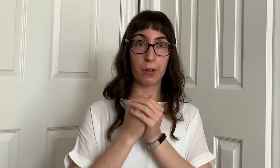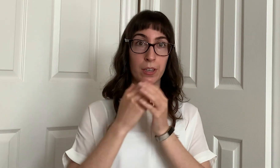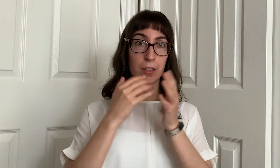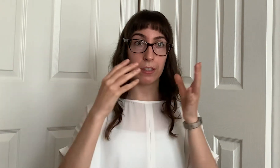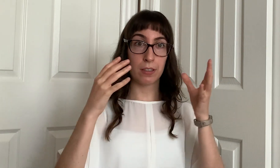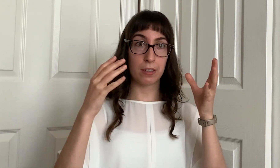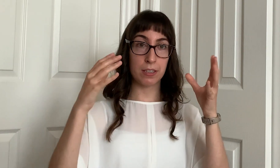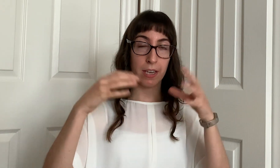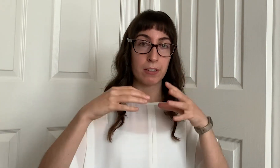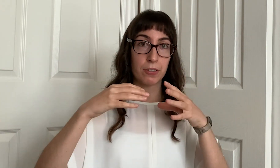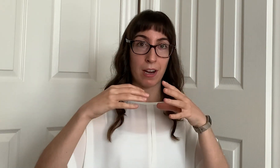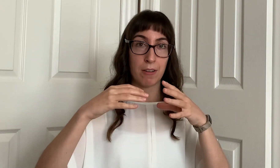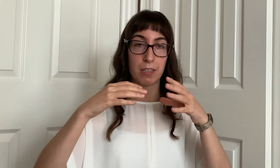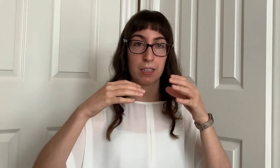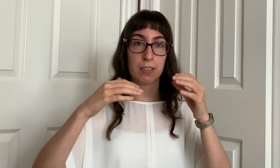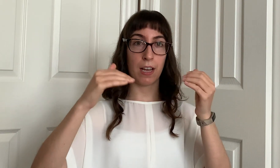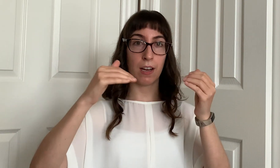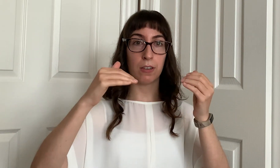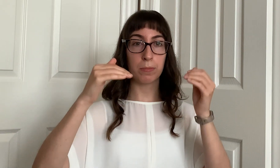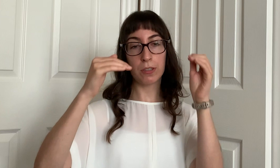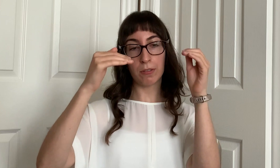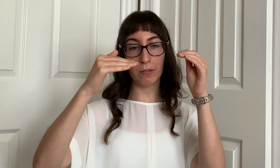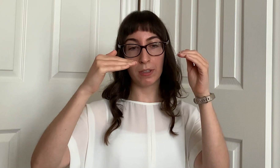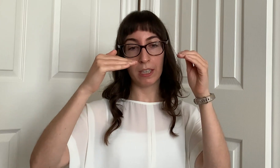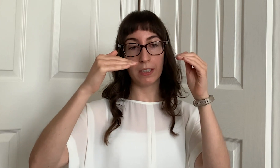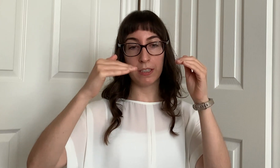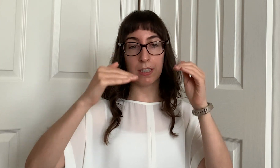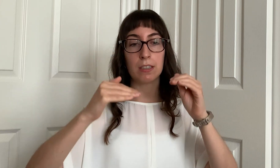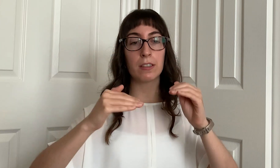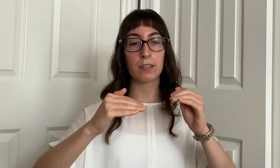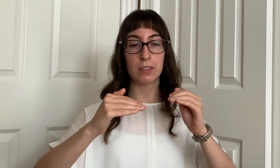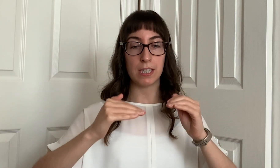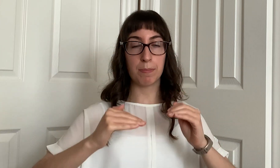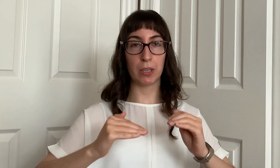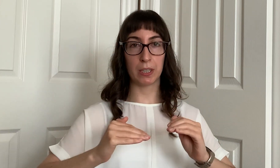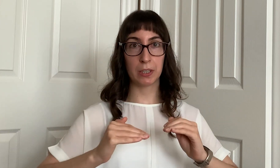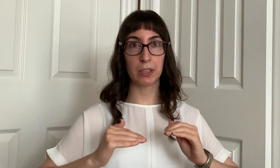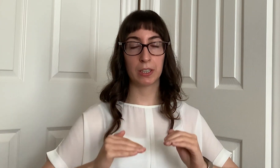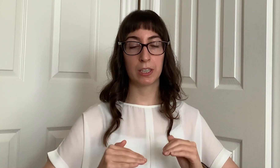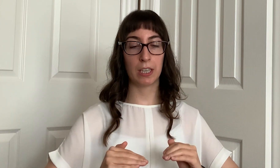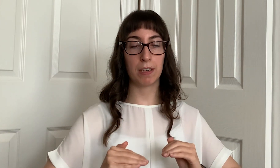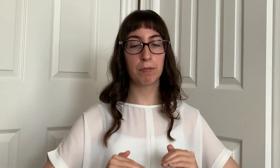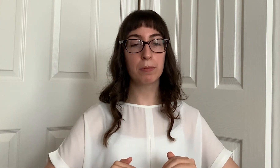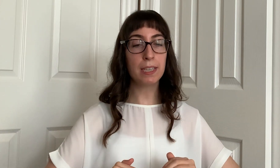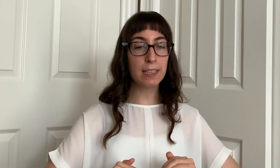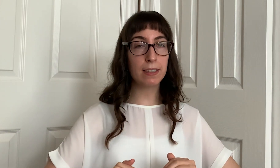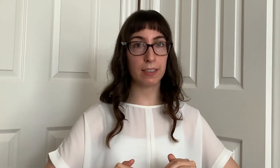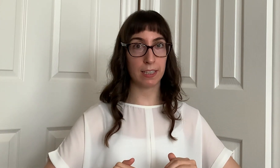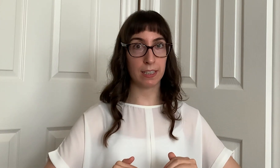the psychographics help to dig a little deeper and really